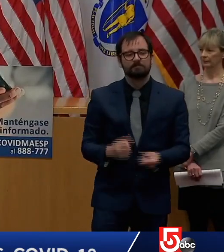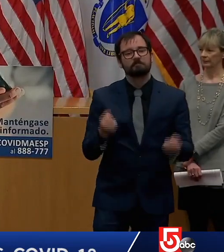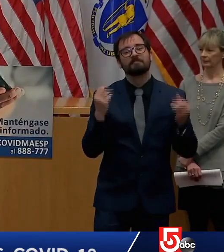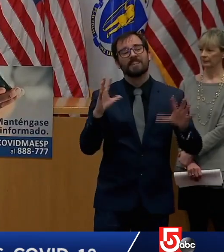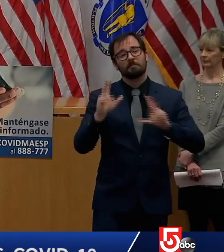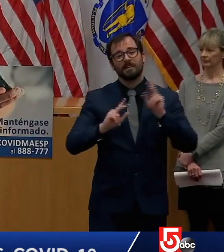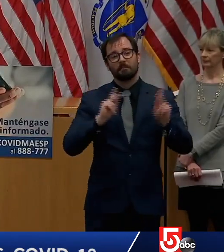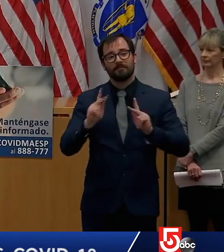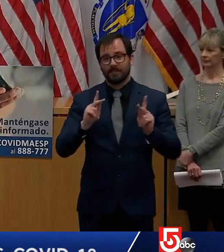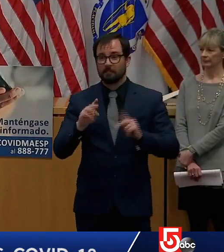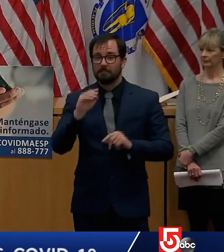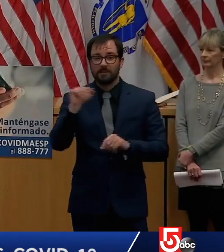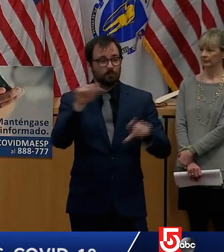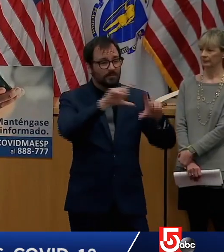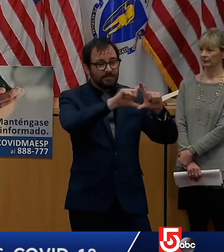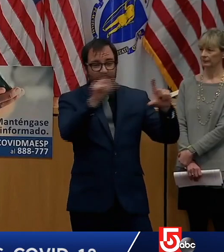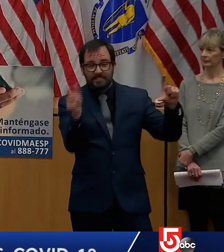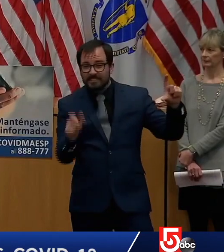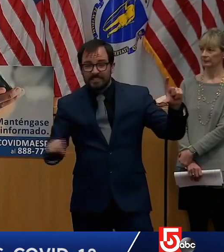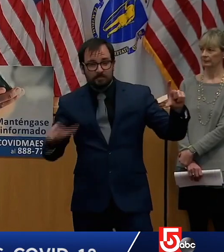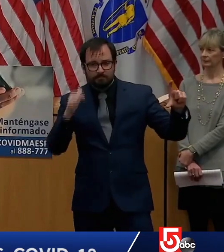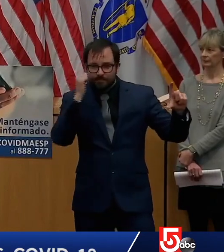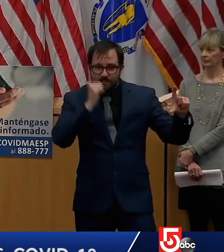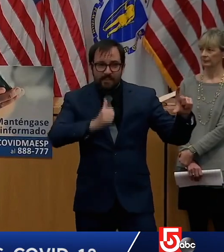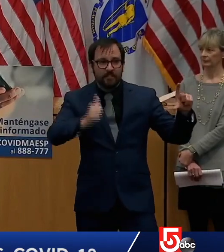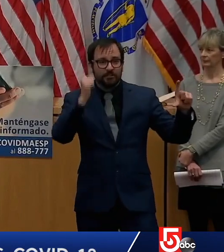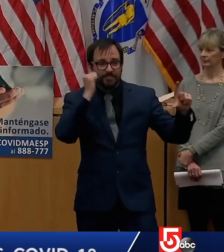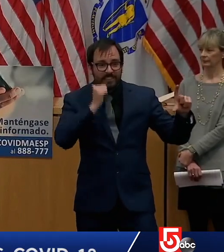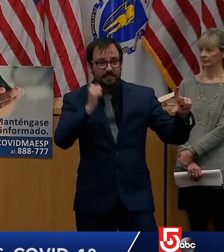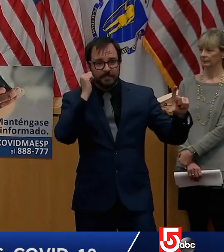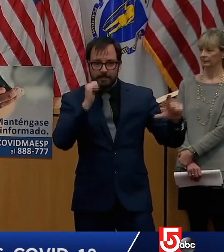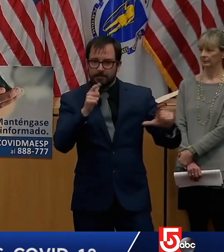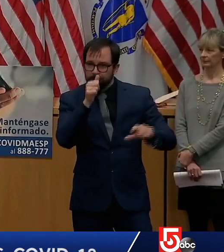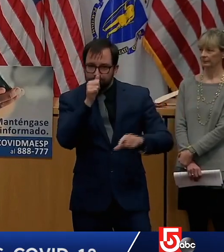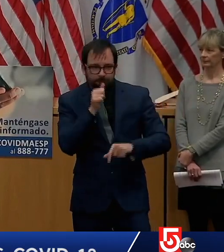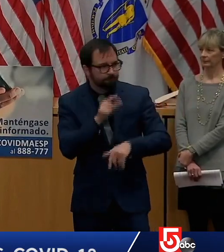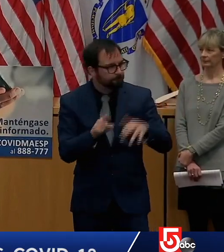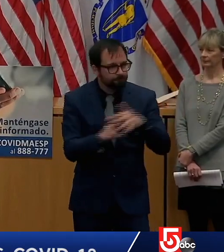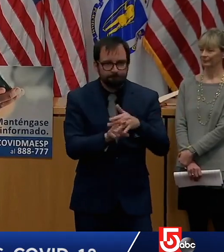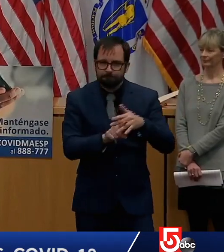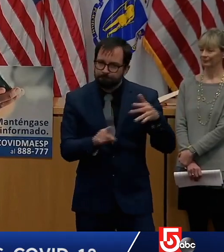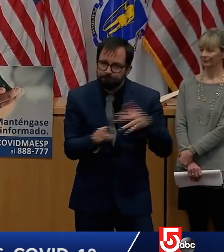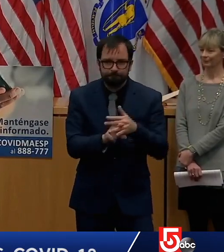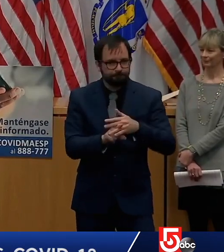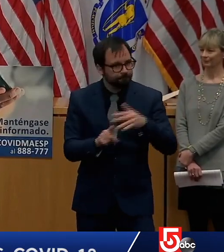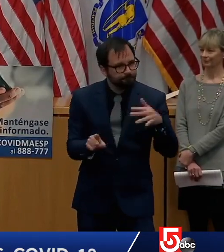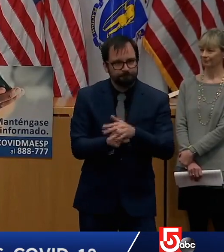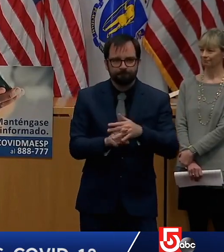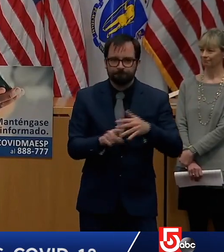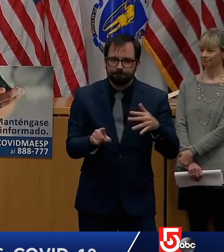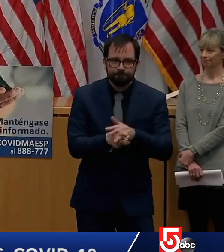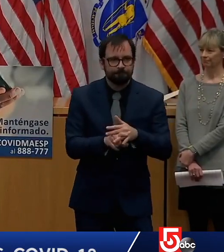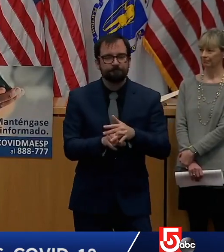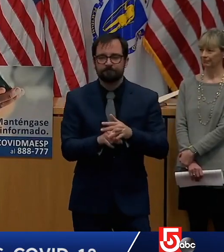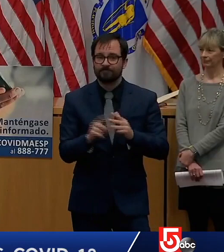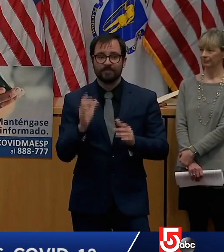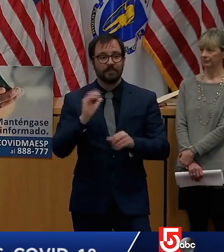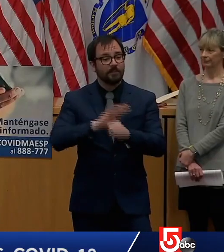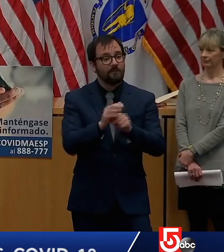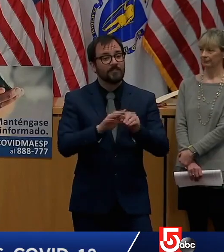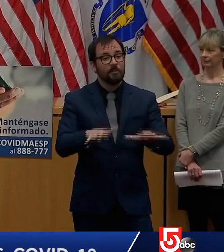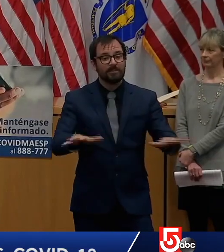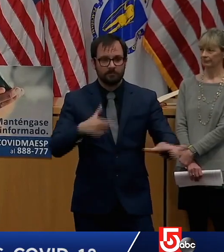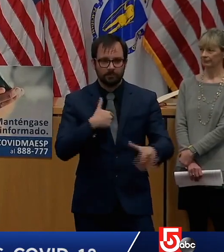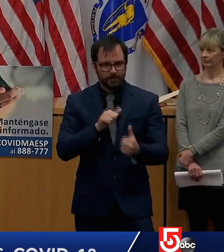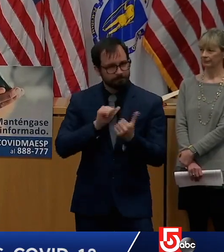of this pandemic let's all just keep up the fight against the virus and i want to thank you again for all that you're doing with that i'm going to